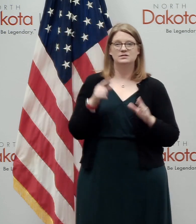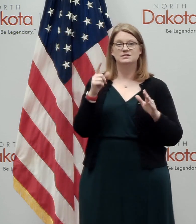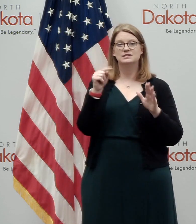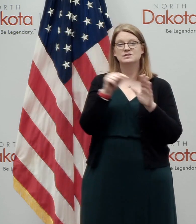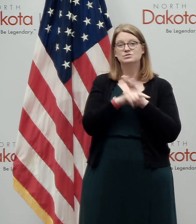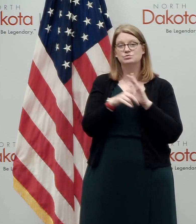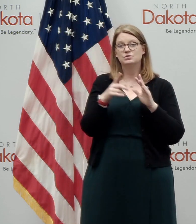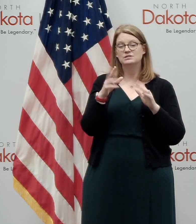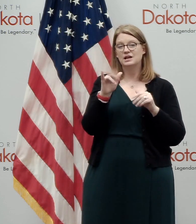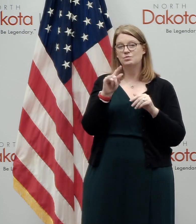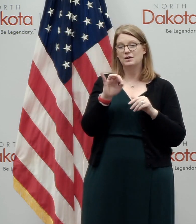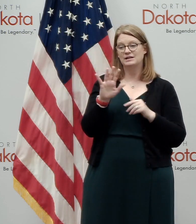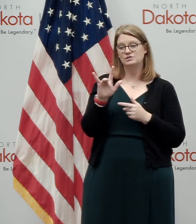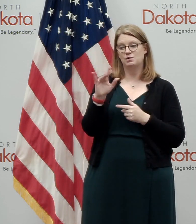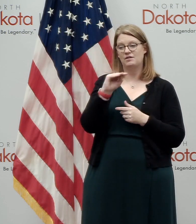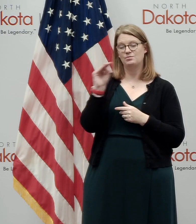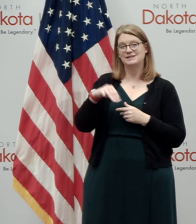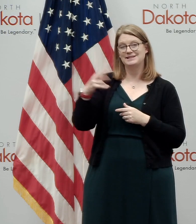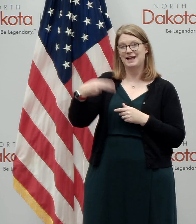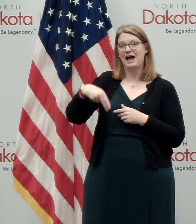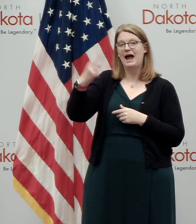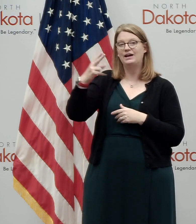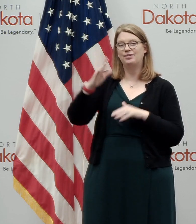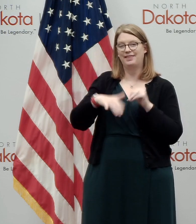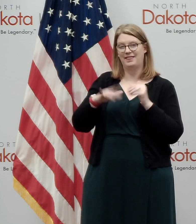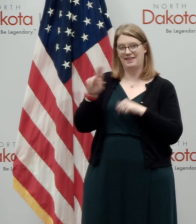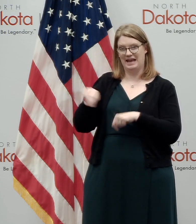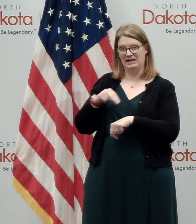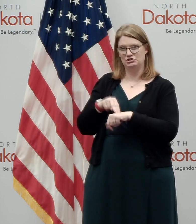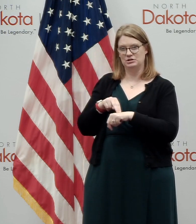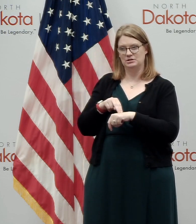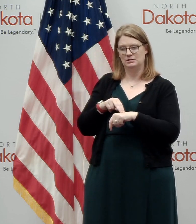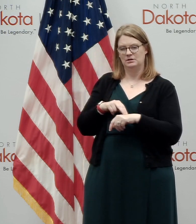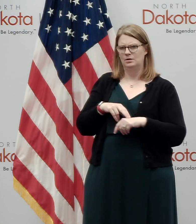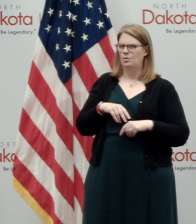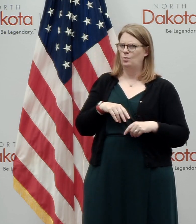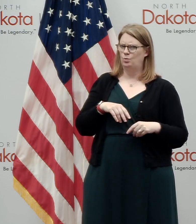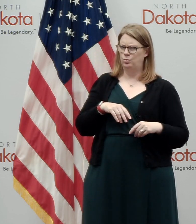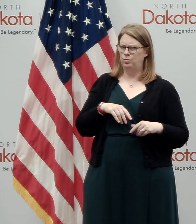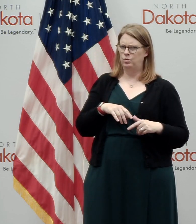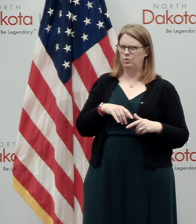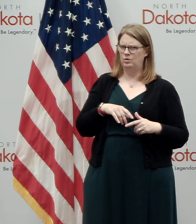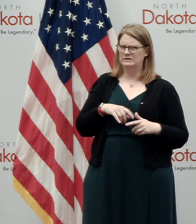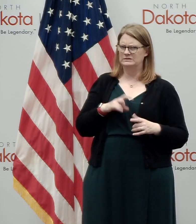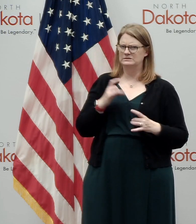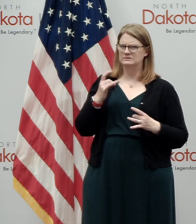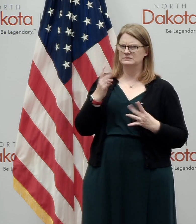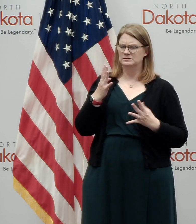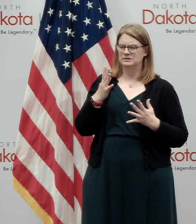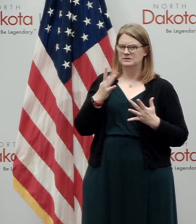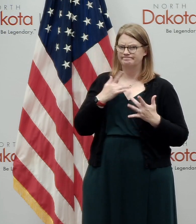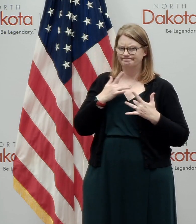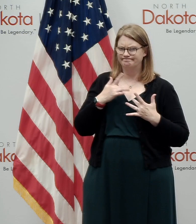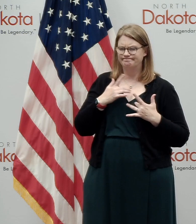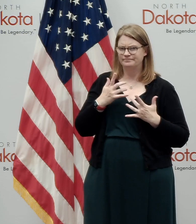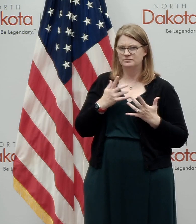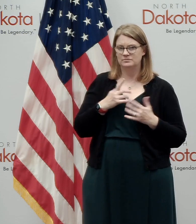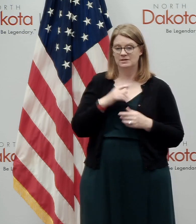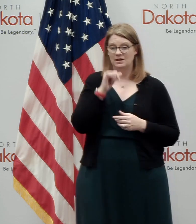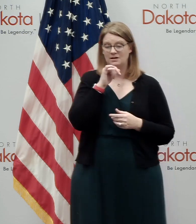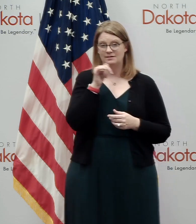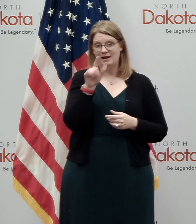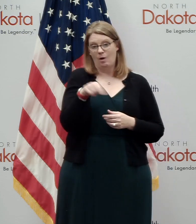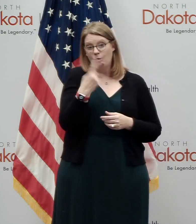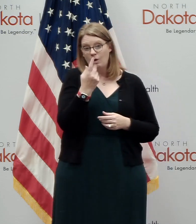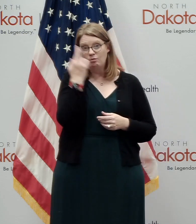percent higher than the national average, and that's, uh, certainly not, that's certainly a cause for concern. But there is no single cause for